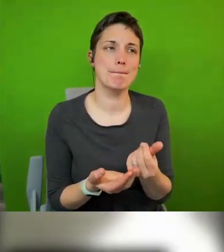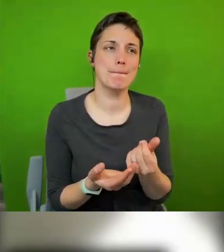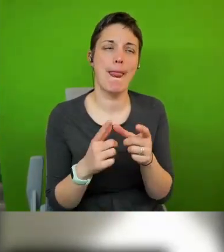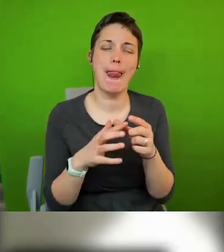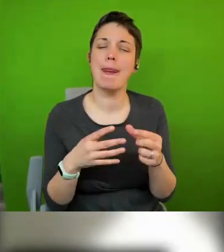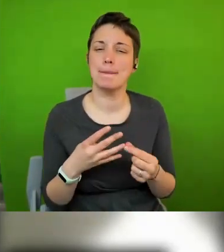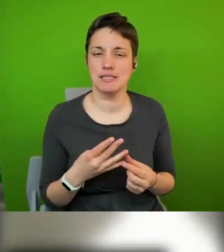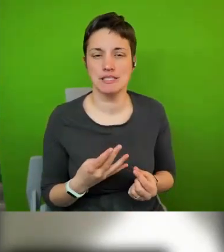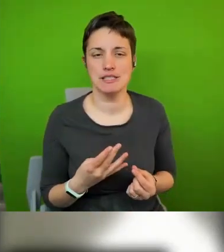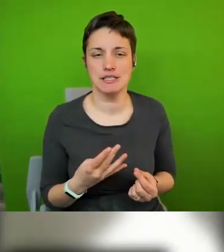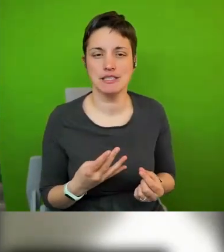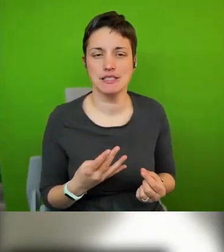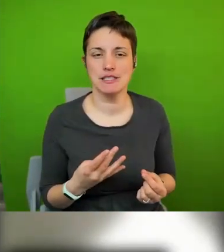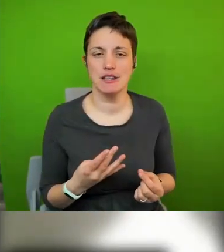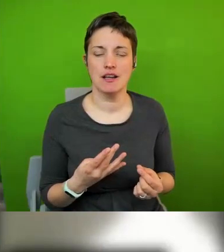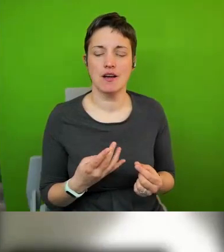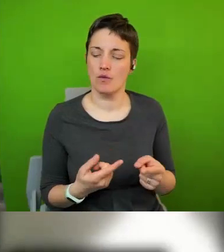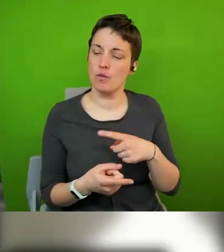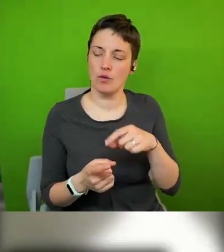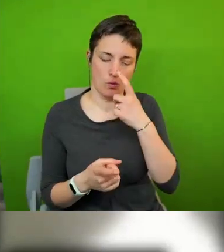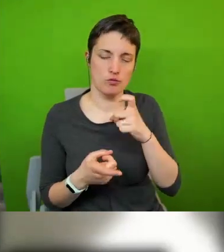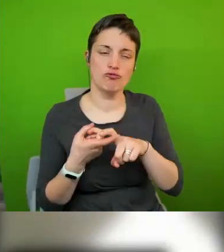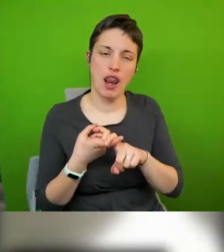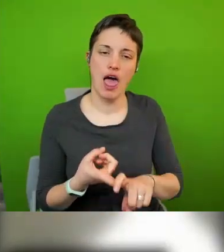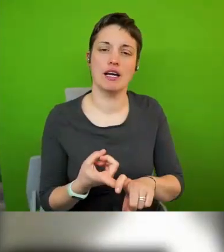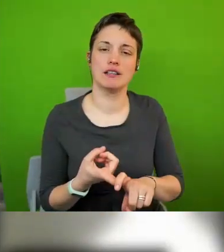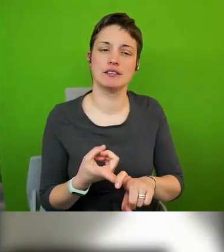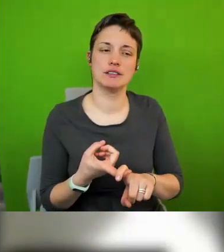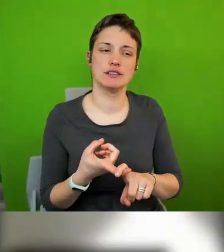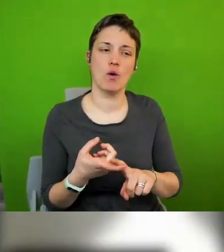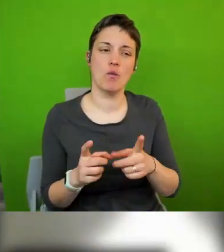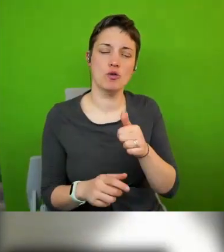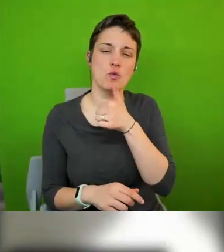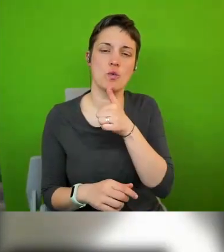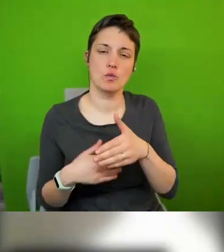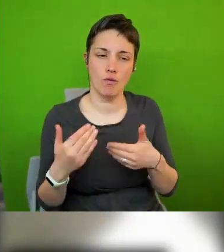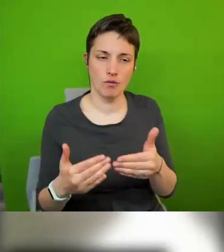i think on which one could rely which one could use to work with